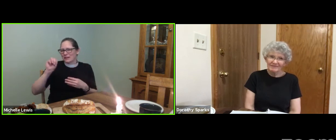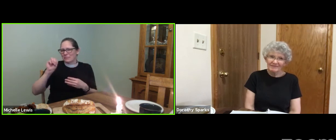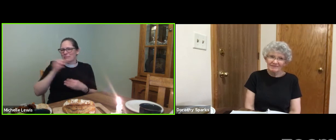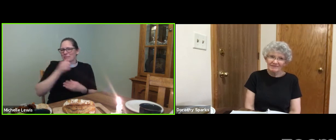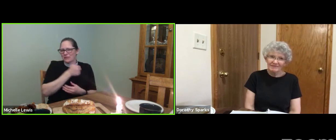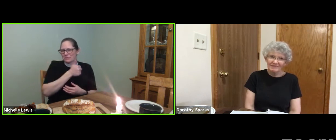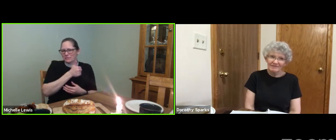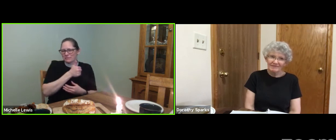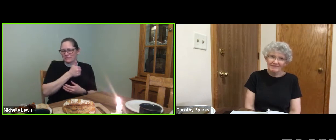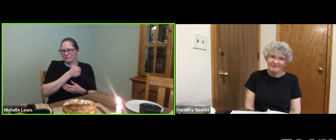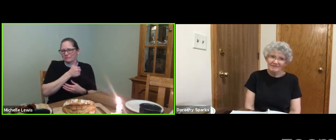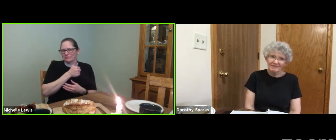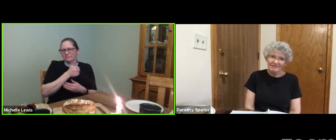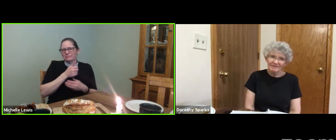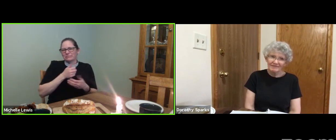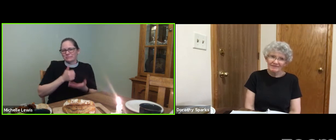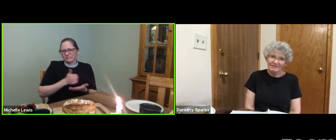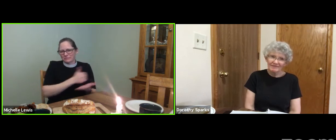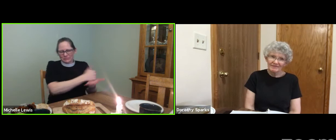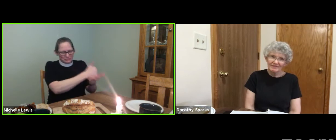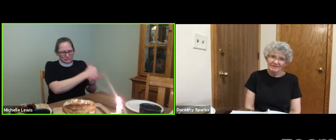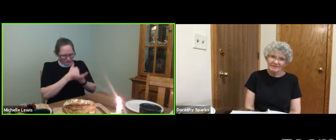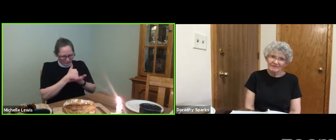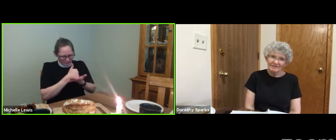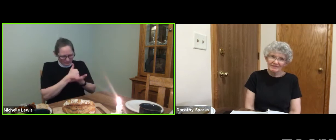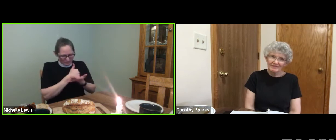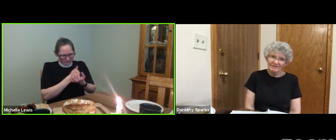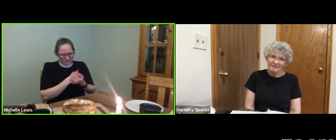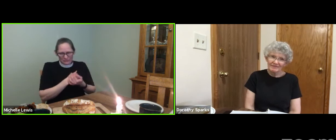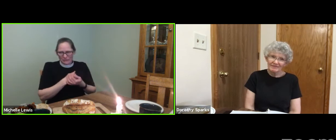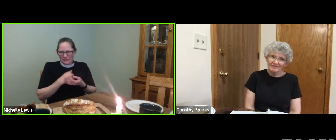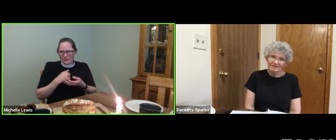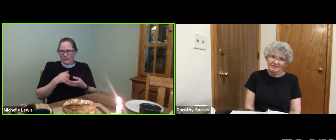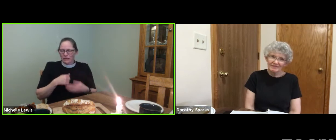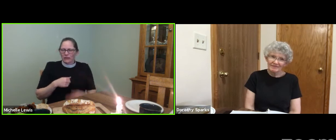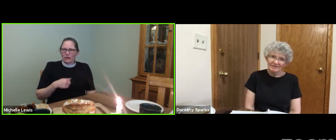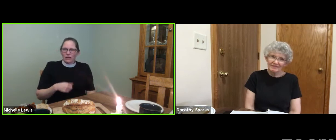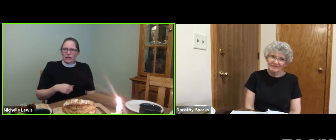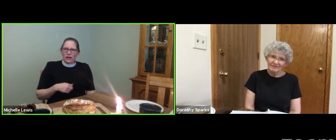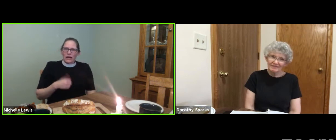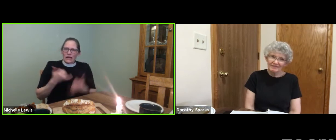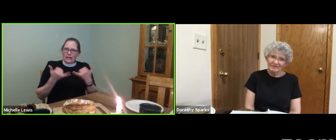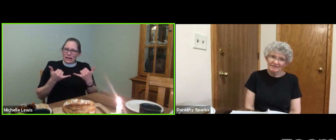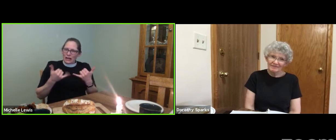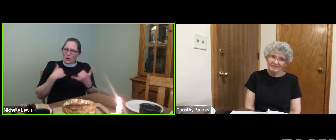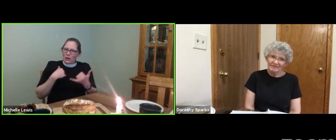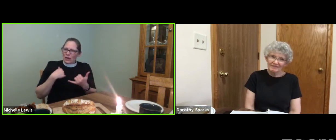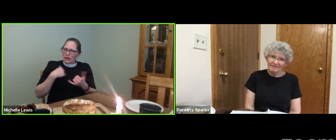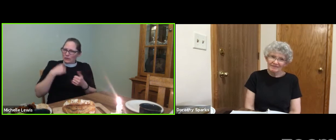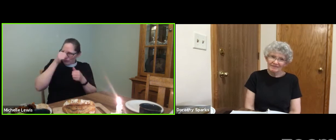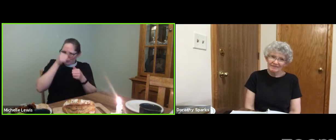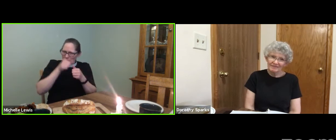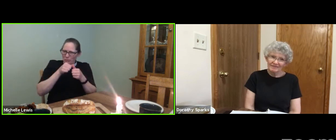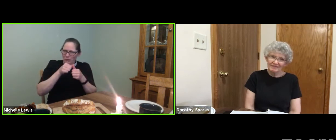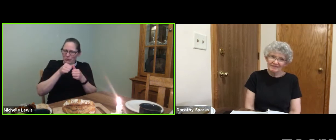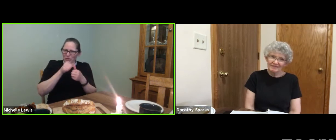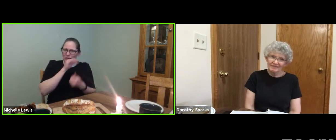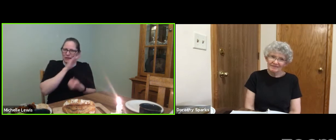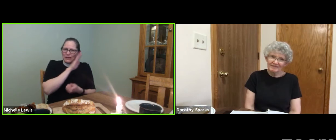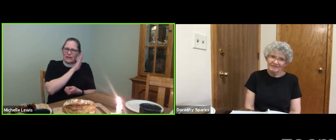Tom himself helped us. And now, as I recall that